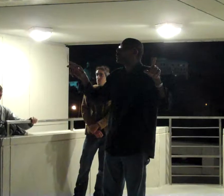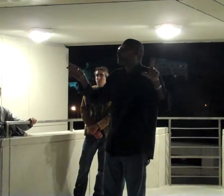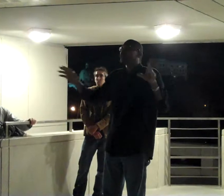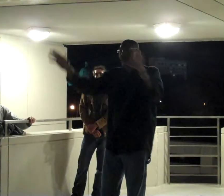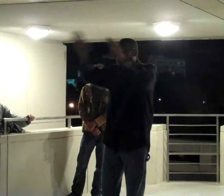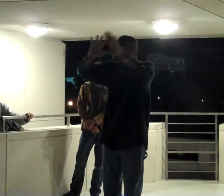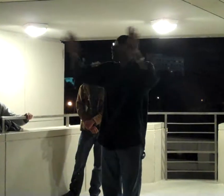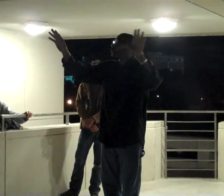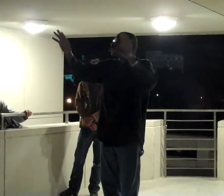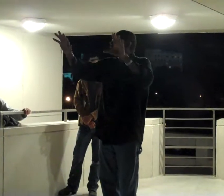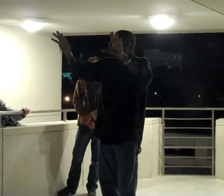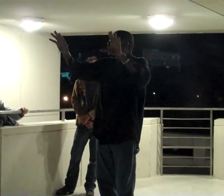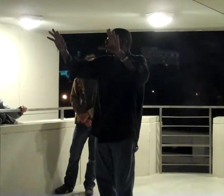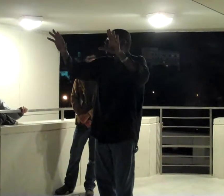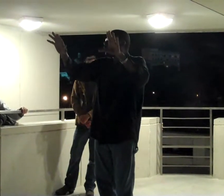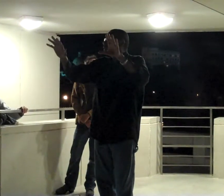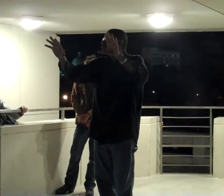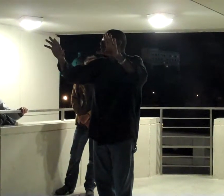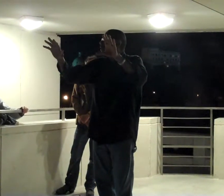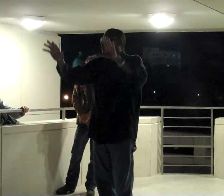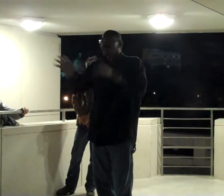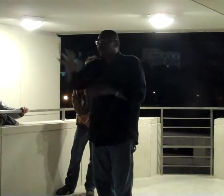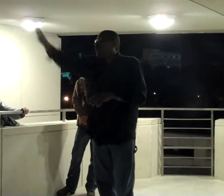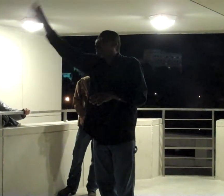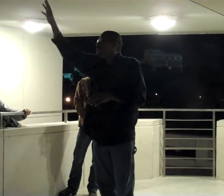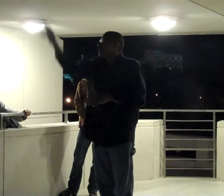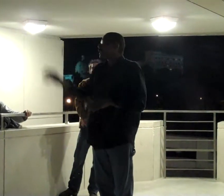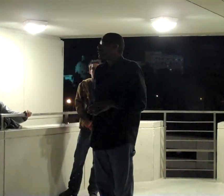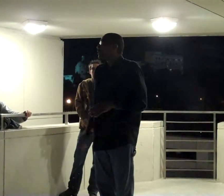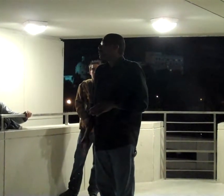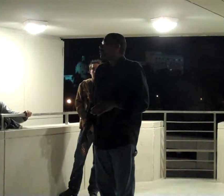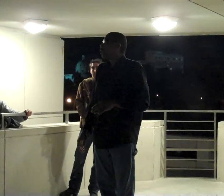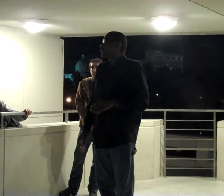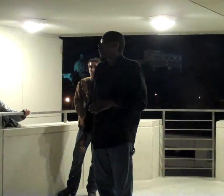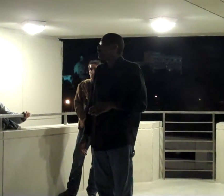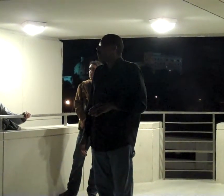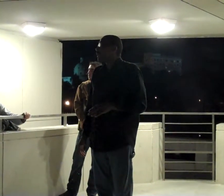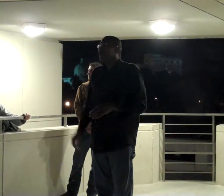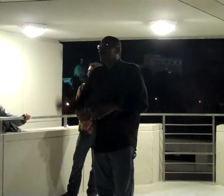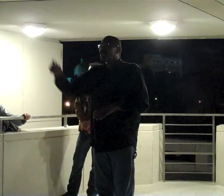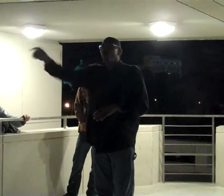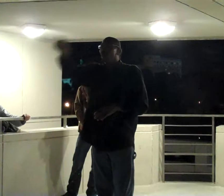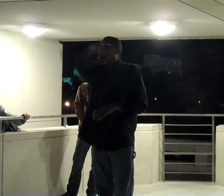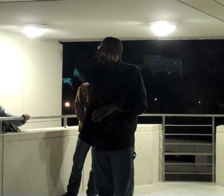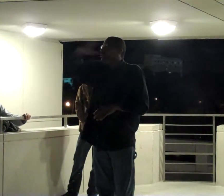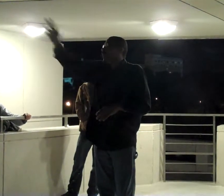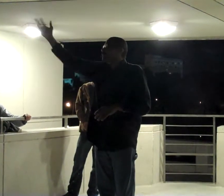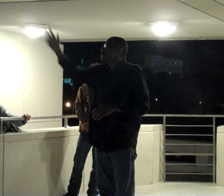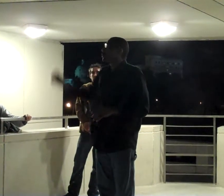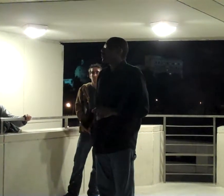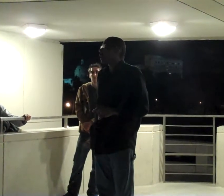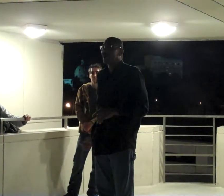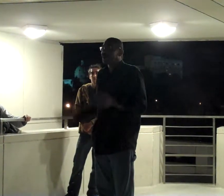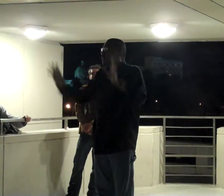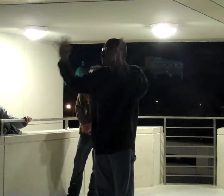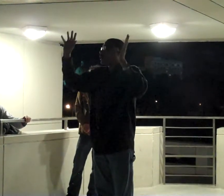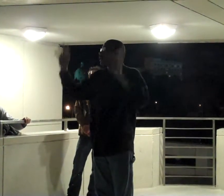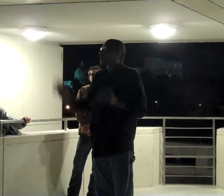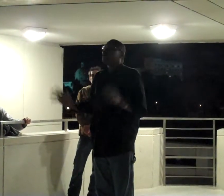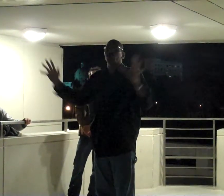So let them think what it is that they want. Jesus did it. Okay. Ford did it in reference to the card. Okay. So